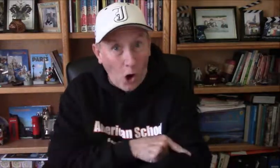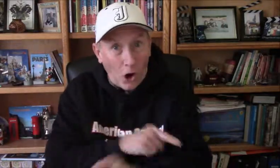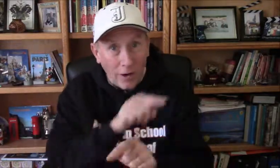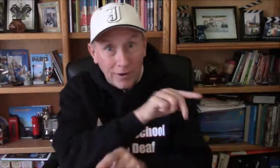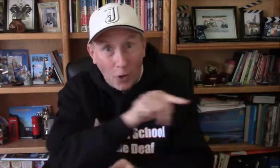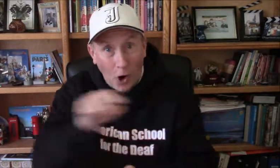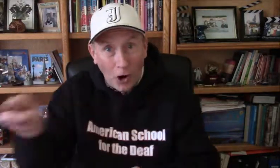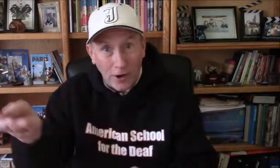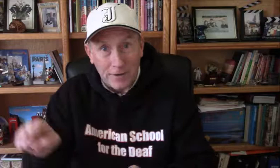on.